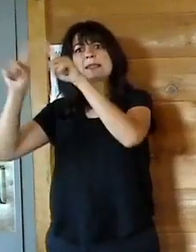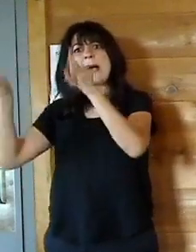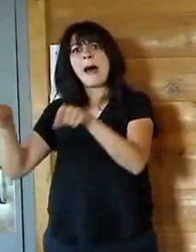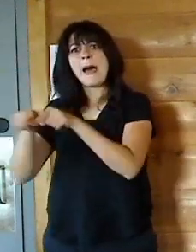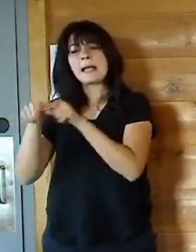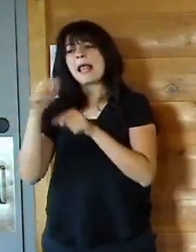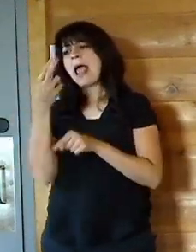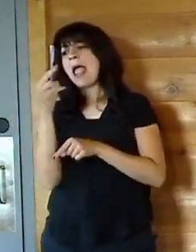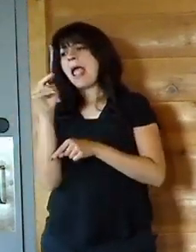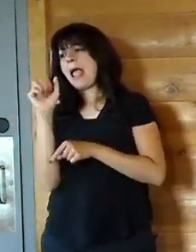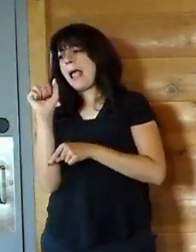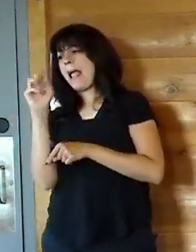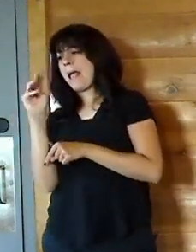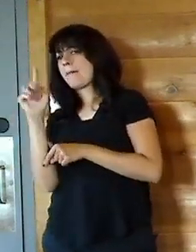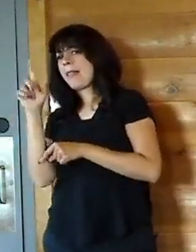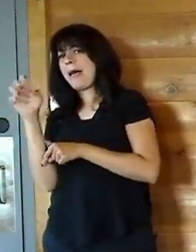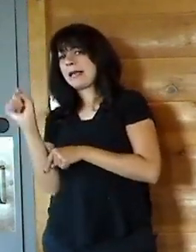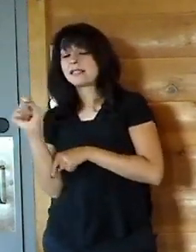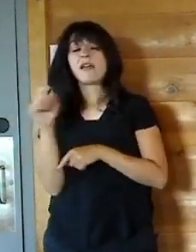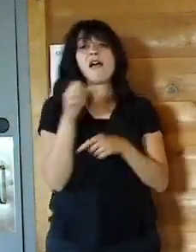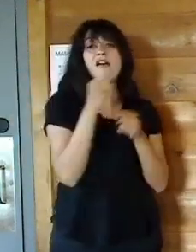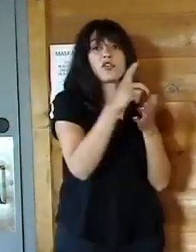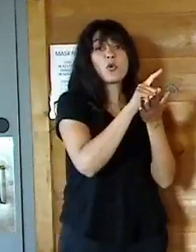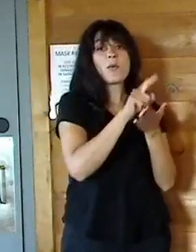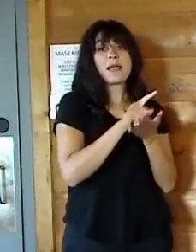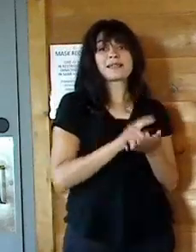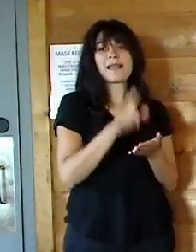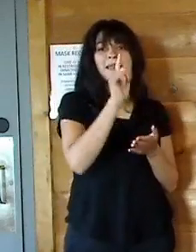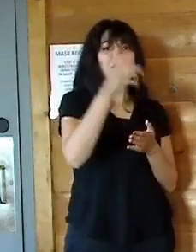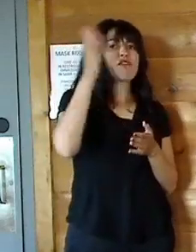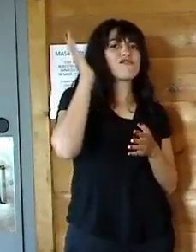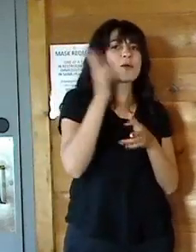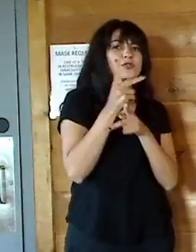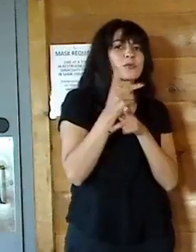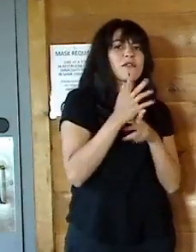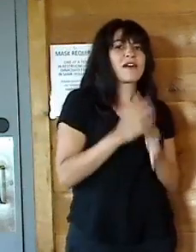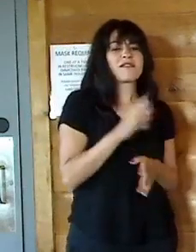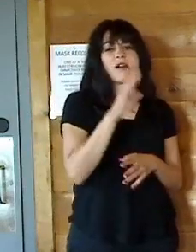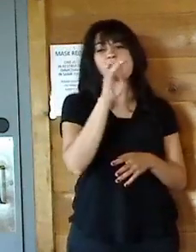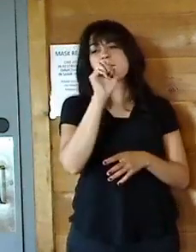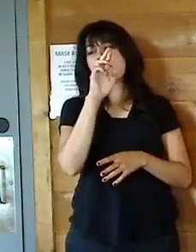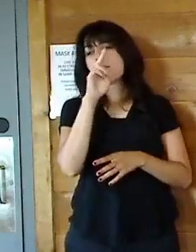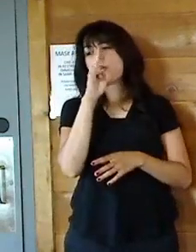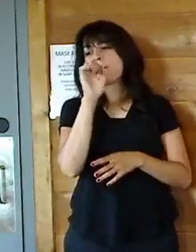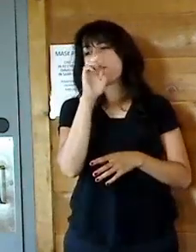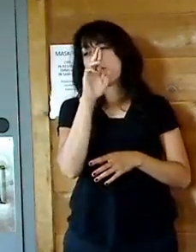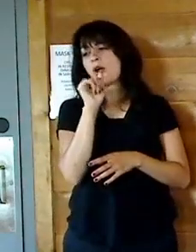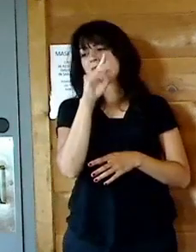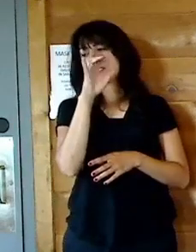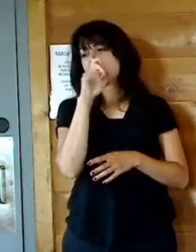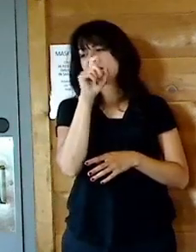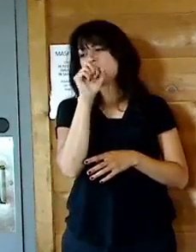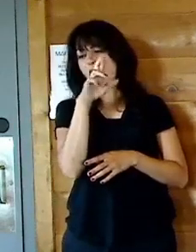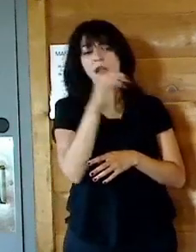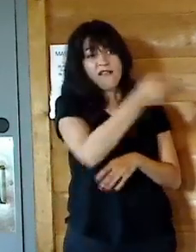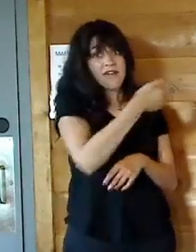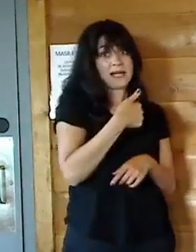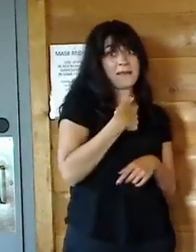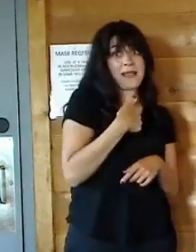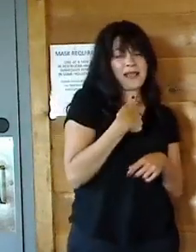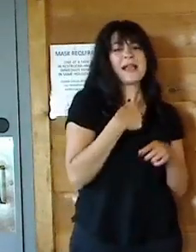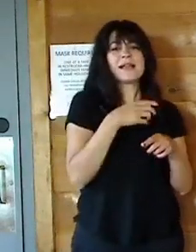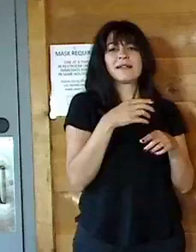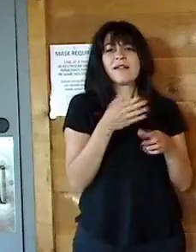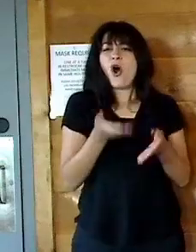the hamlet. And a few weeks later, a former supervisor, Barbara Gutzler, actually, invited me in and gave me an honorary